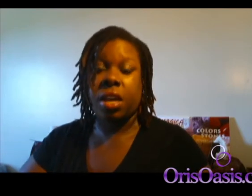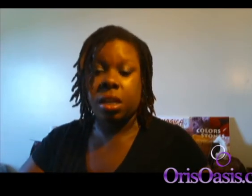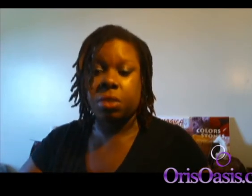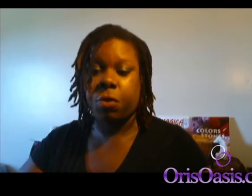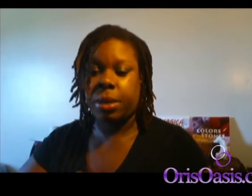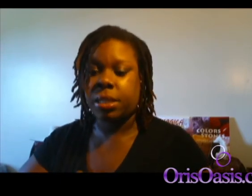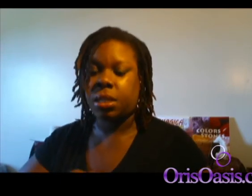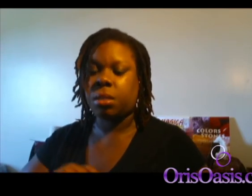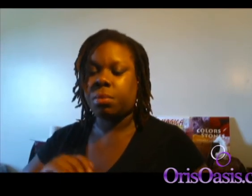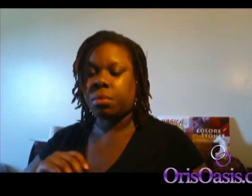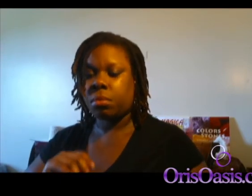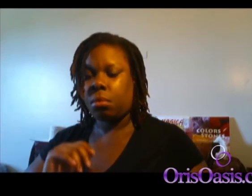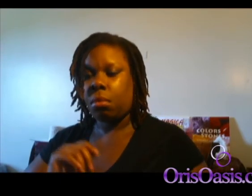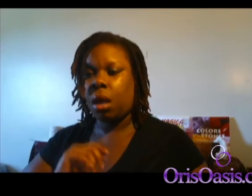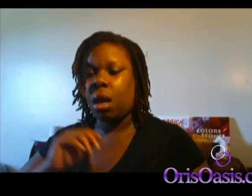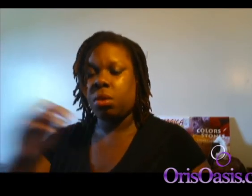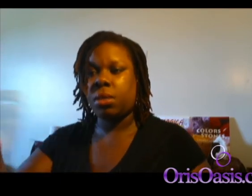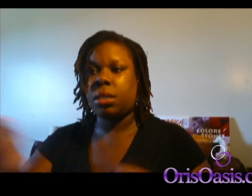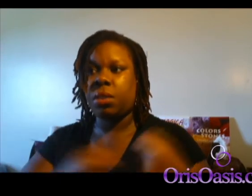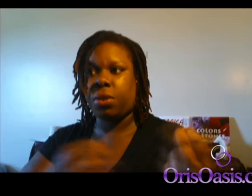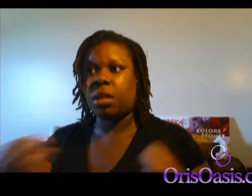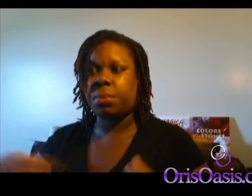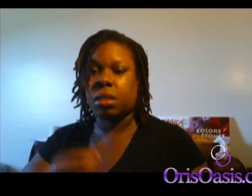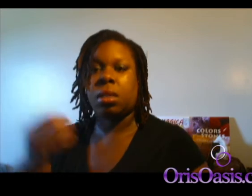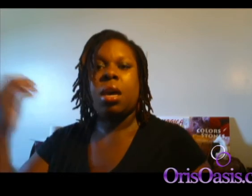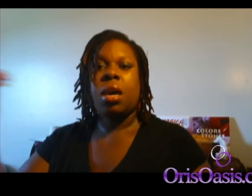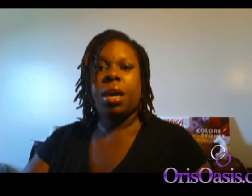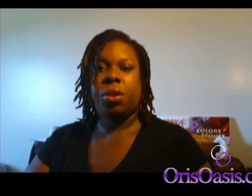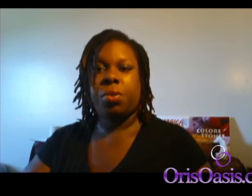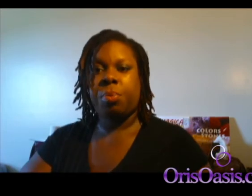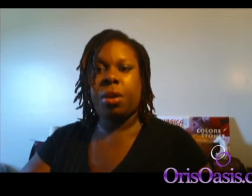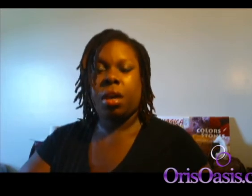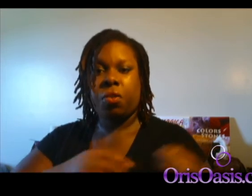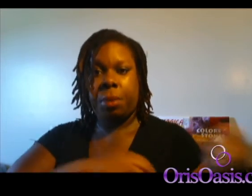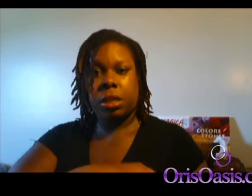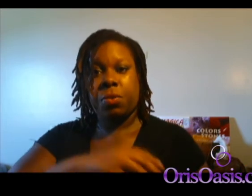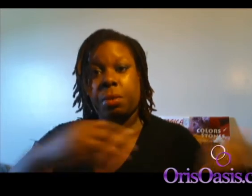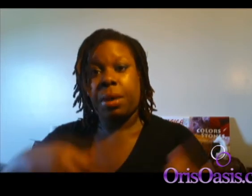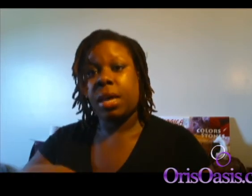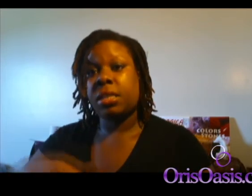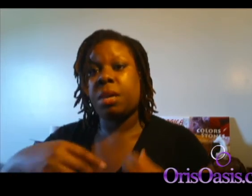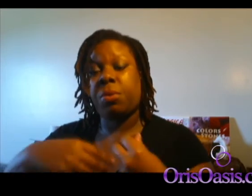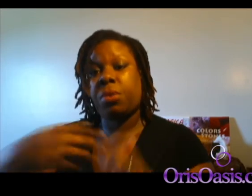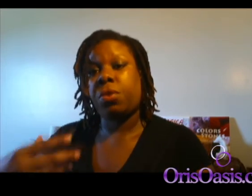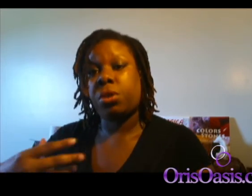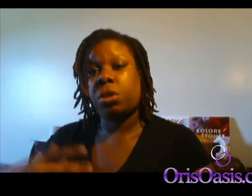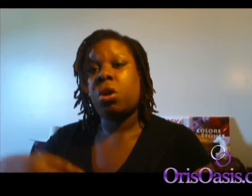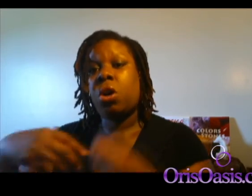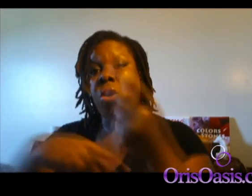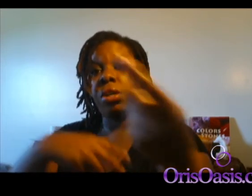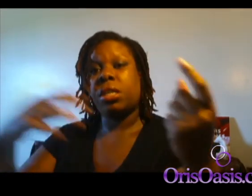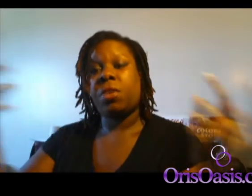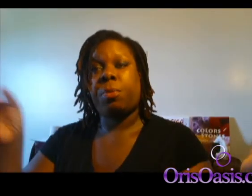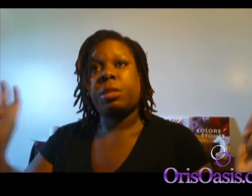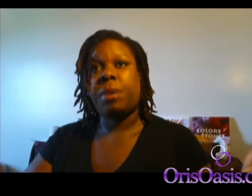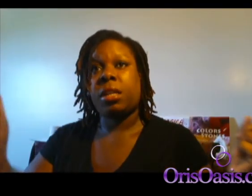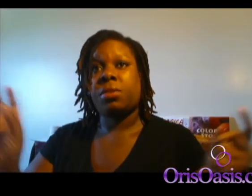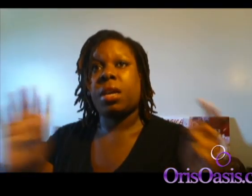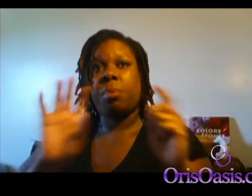it is a form of meditation. And, you can see different glimpses. And, you can pick information from the past to help you with the future. Or, you can see different perspectives and pick